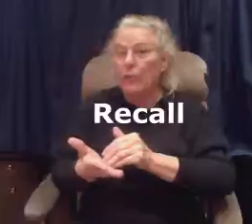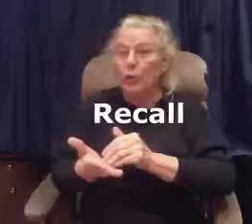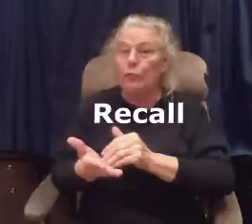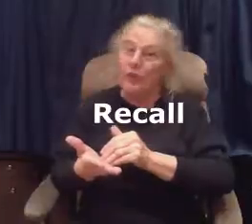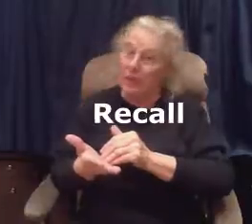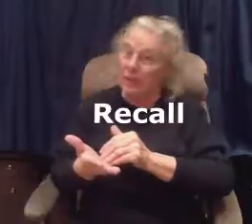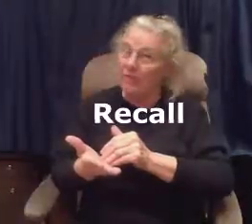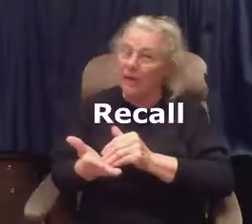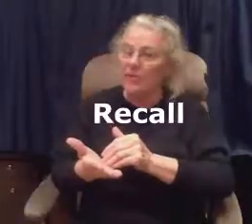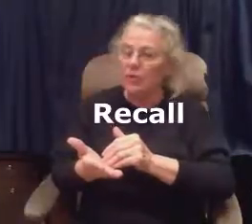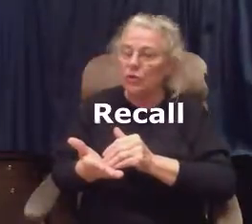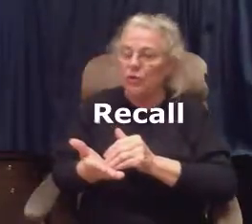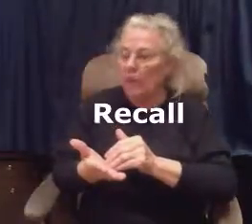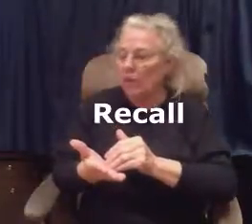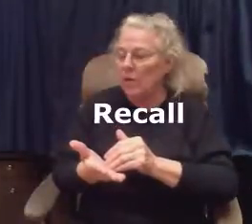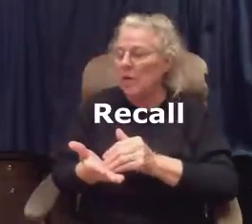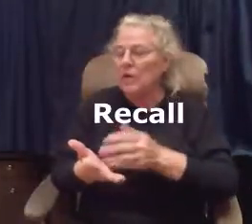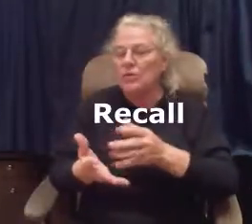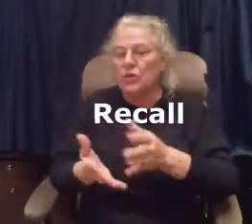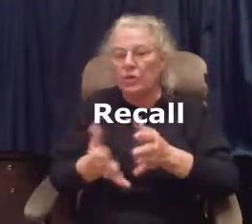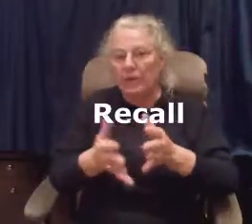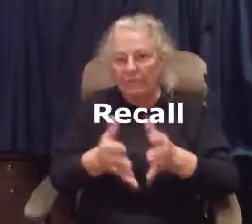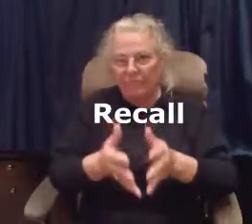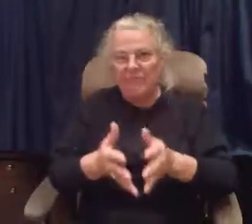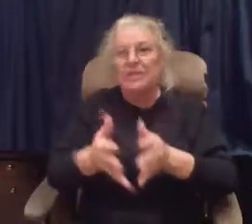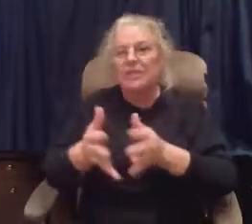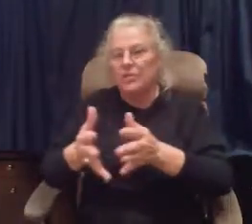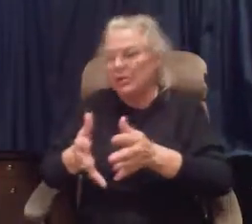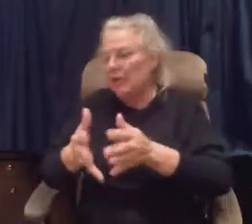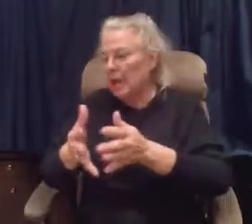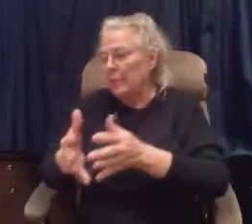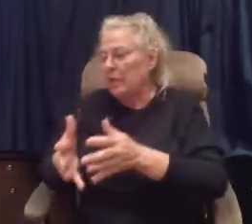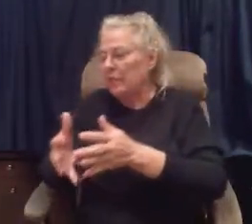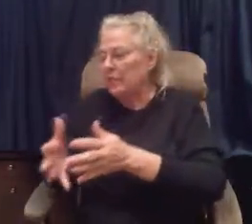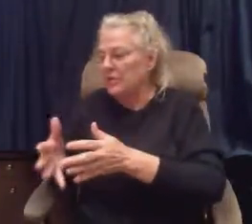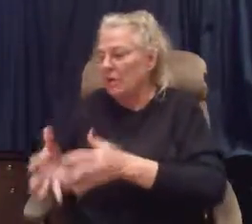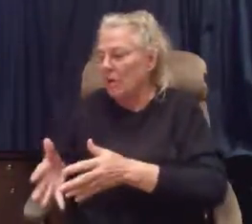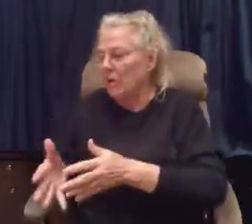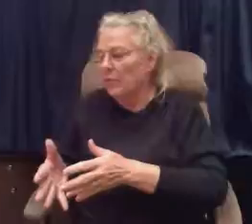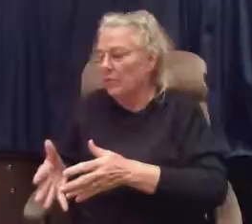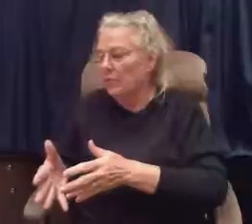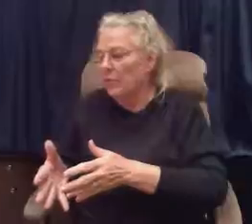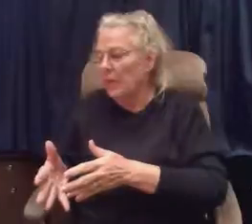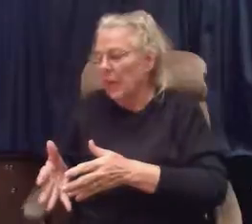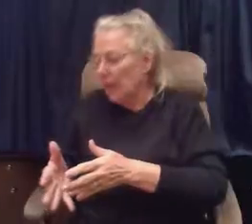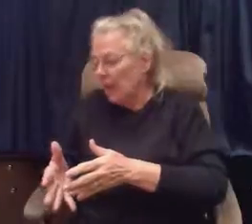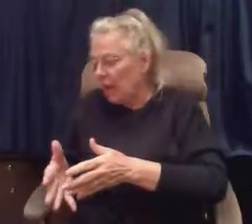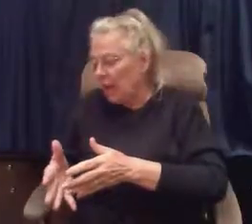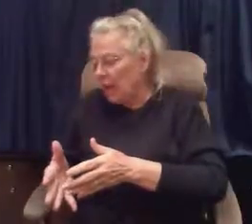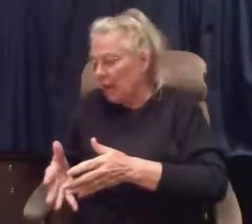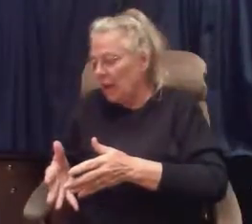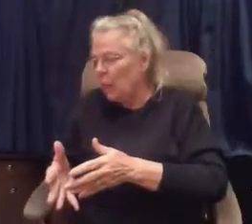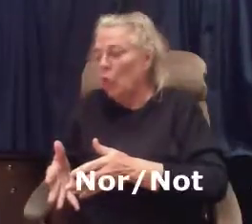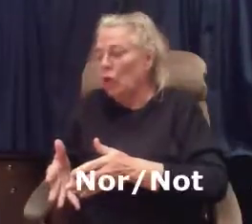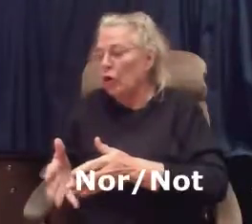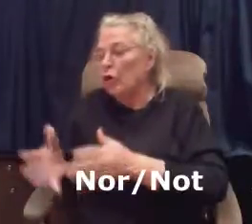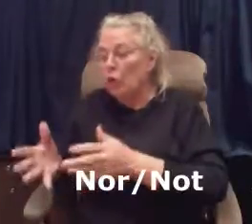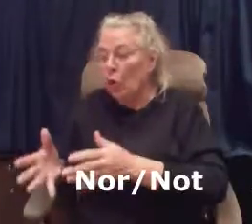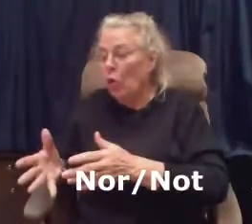move a little faster with that one so that it fits into the timing of the song. Now, the word nor